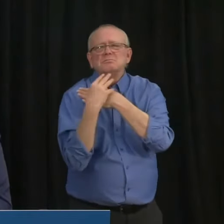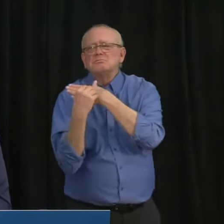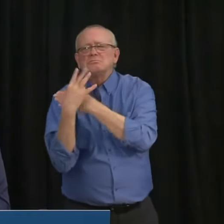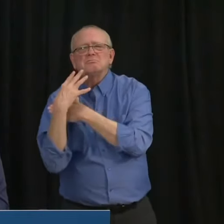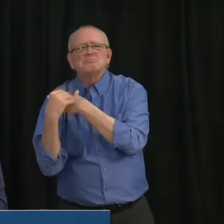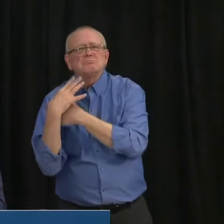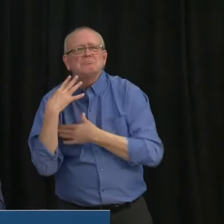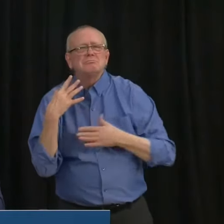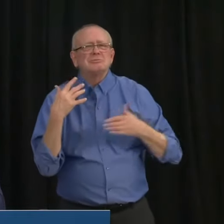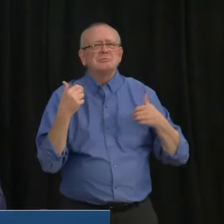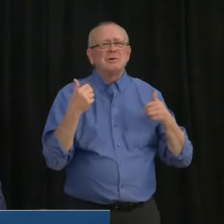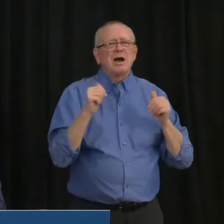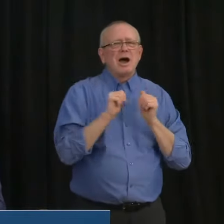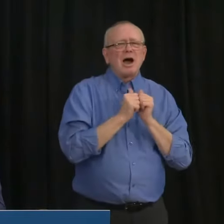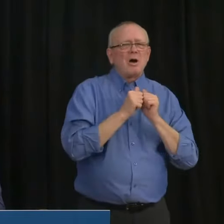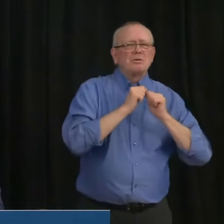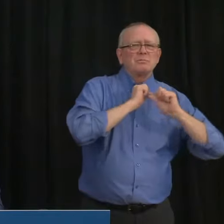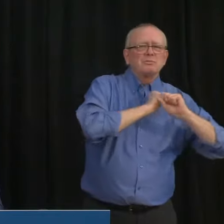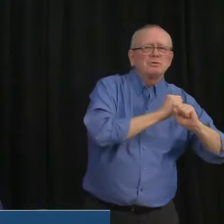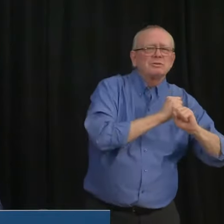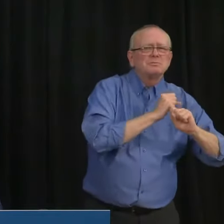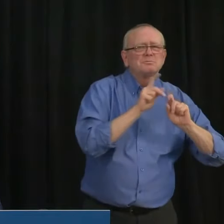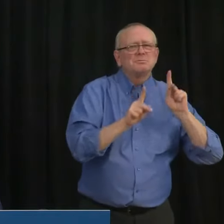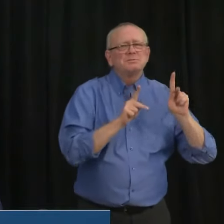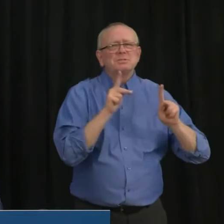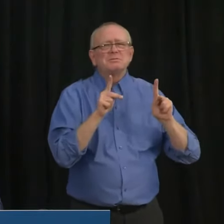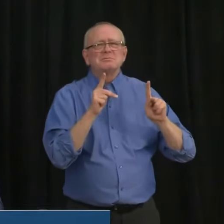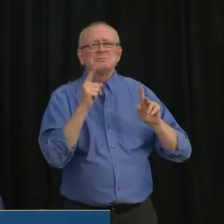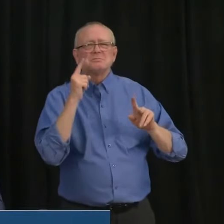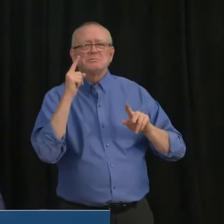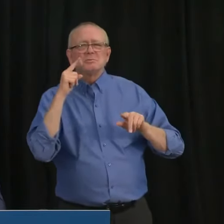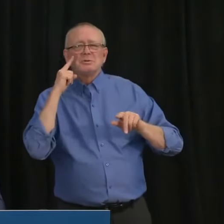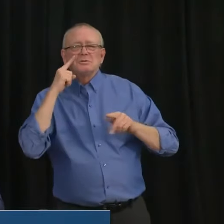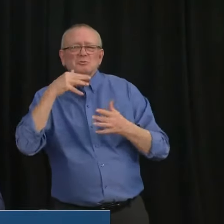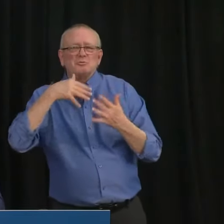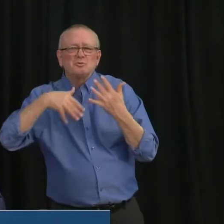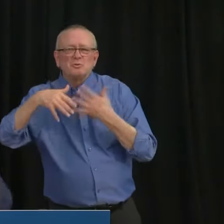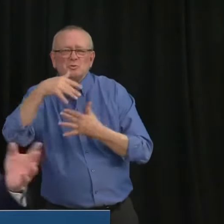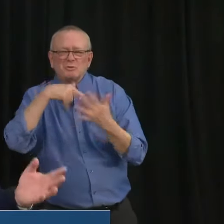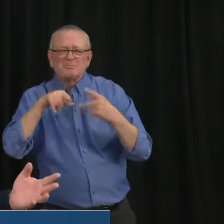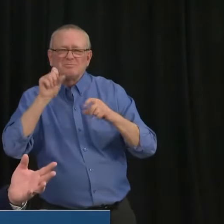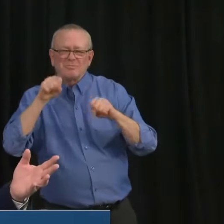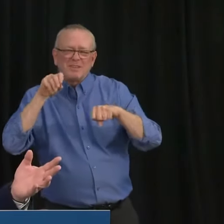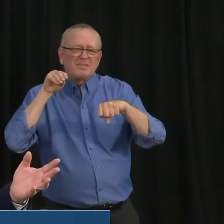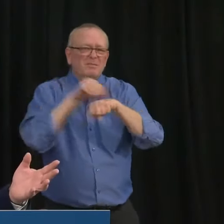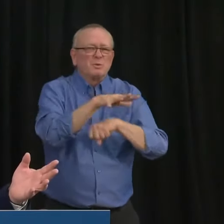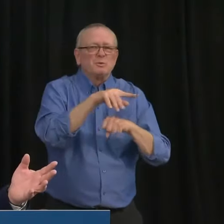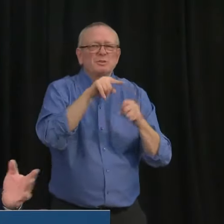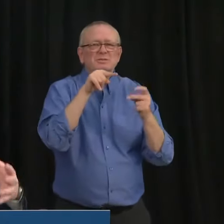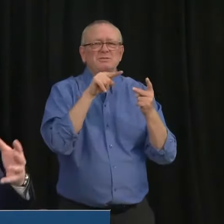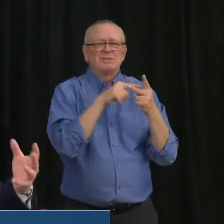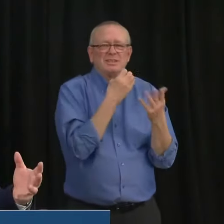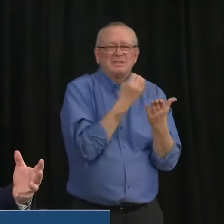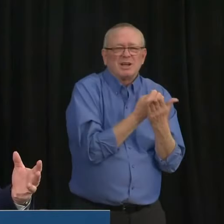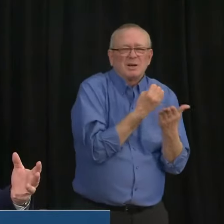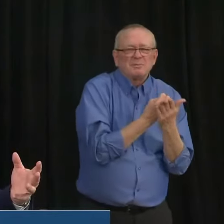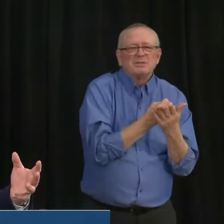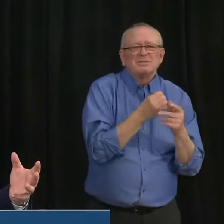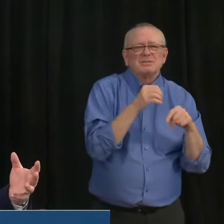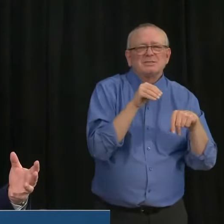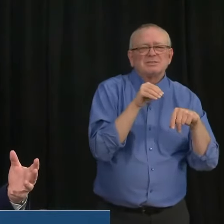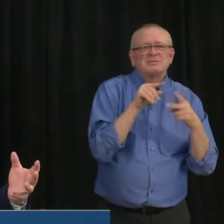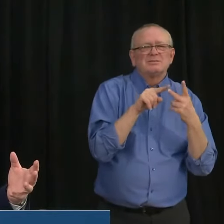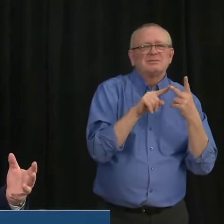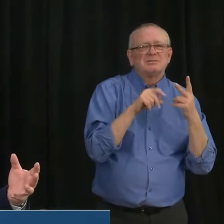unintended consequences, broader social and economic consequences, uh, the willingness of Albertans to comply, and all of those other